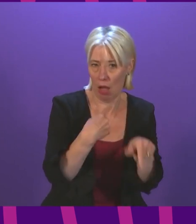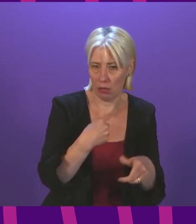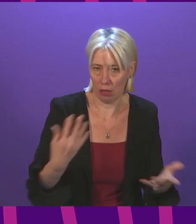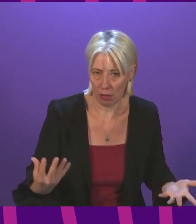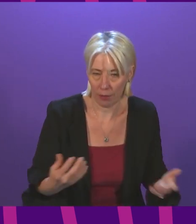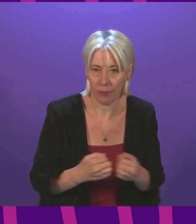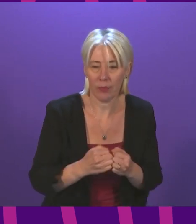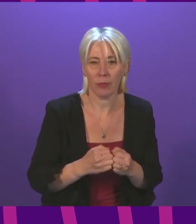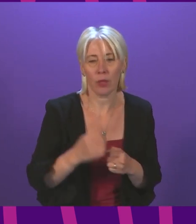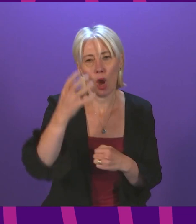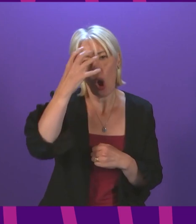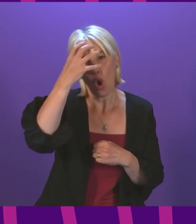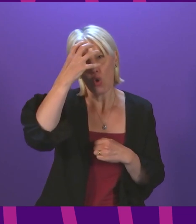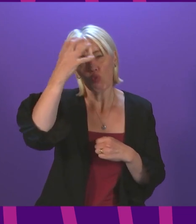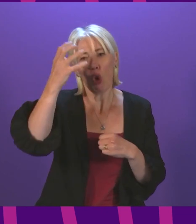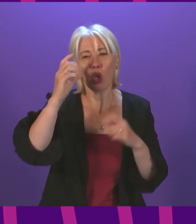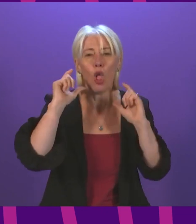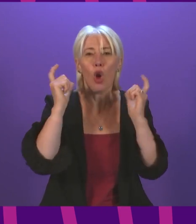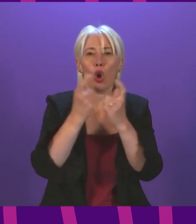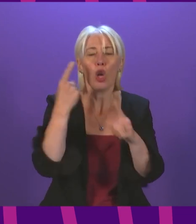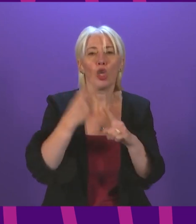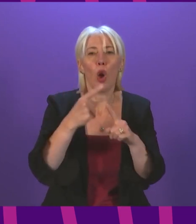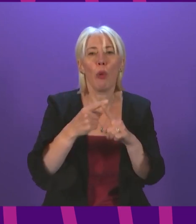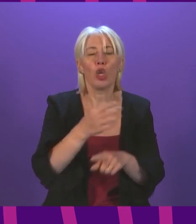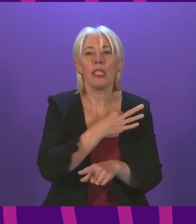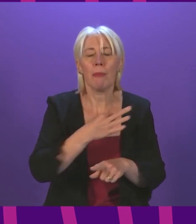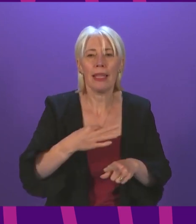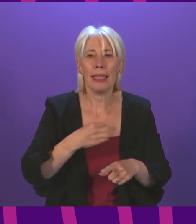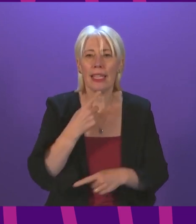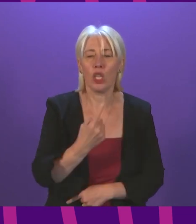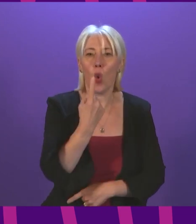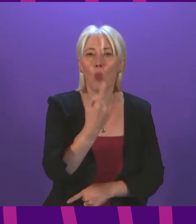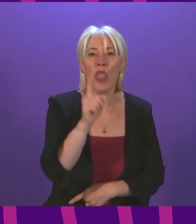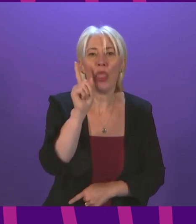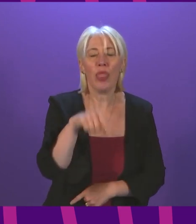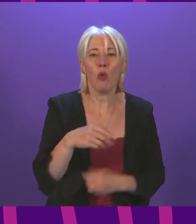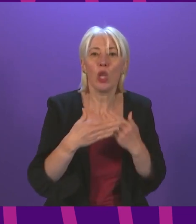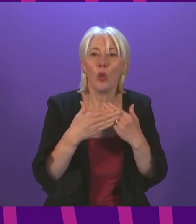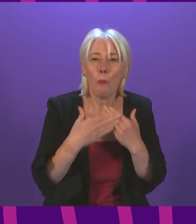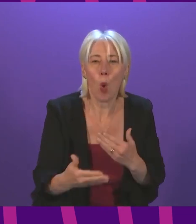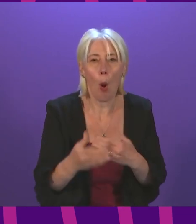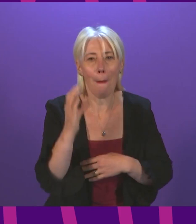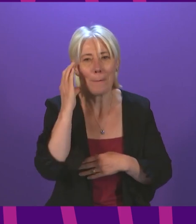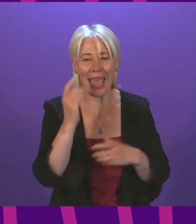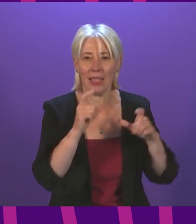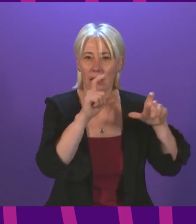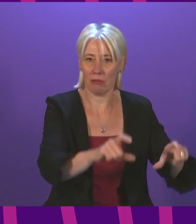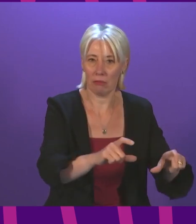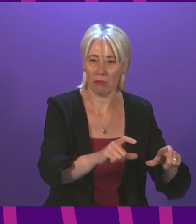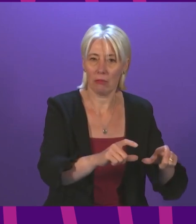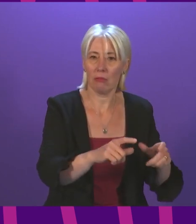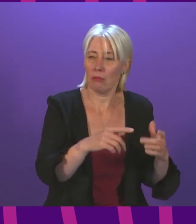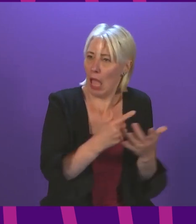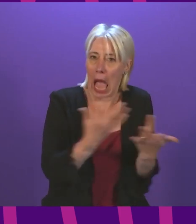The Royal College of Emergency Medicine said that we need 1,000 more acute beds. How many of those